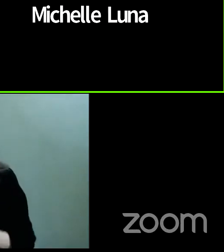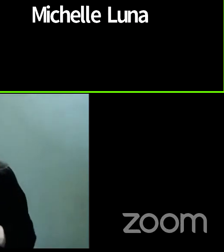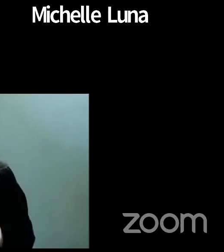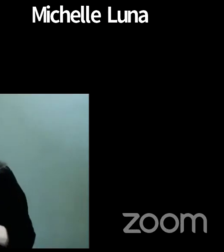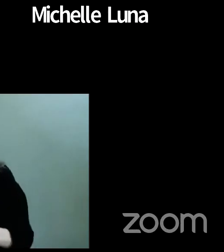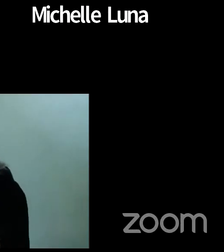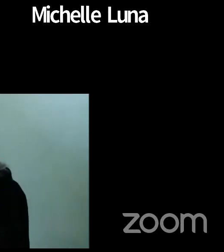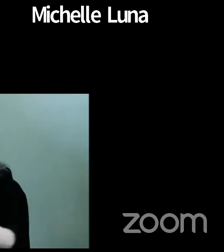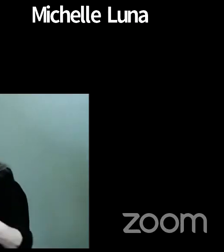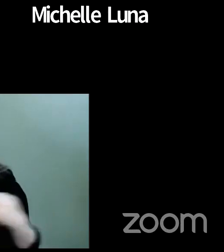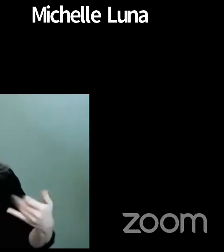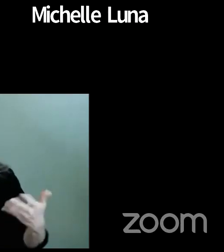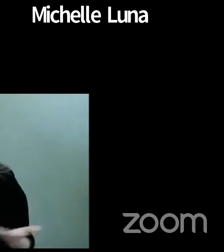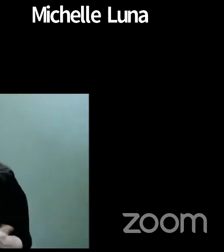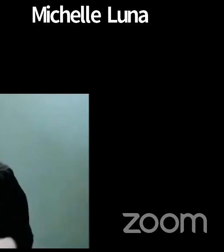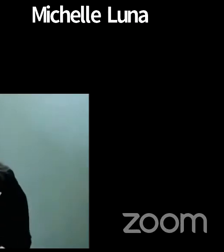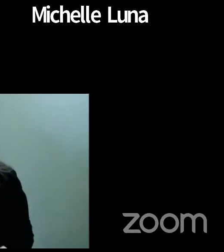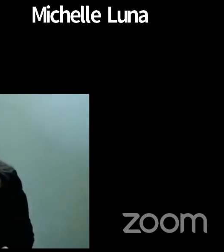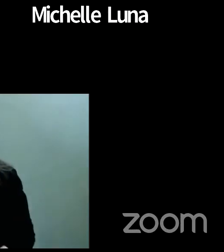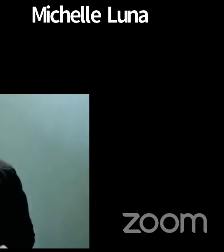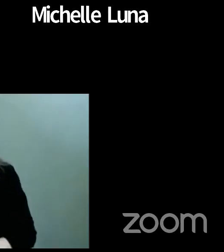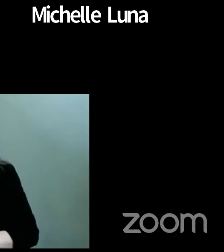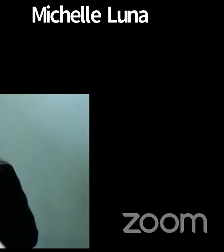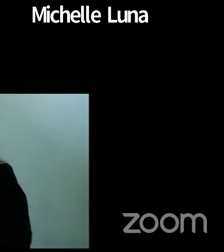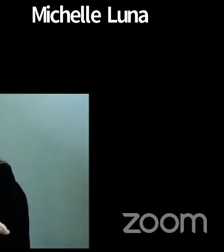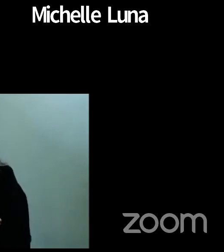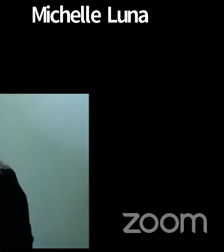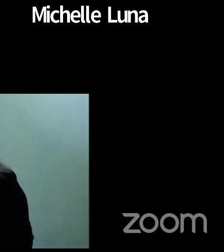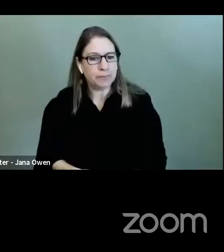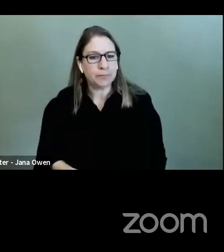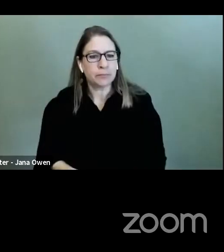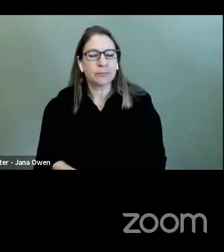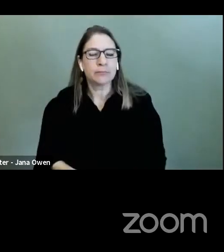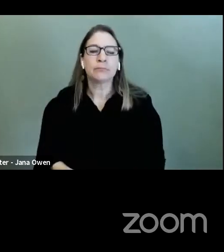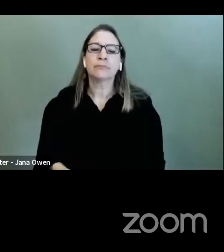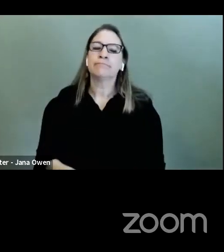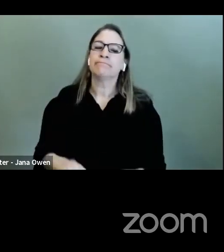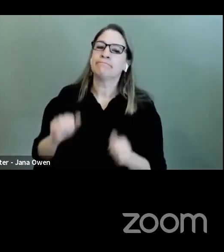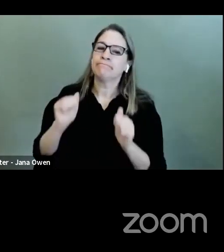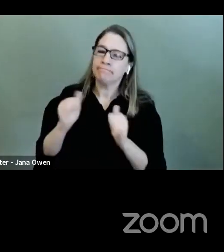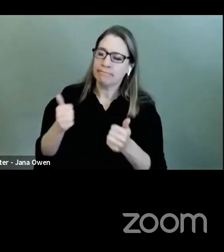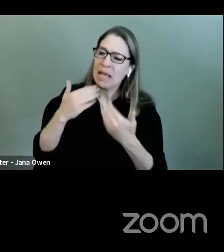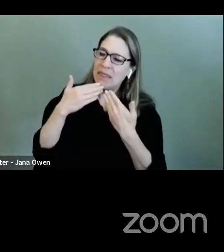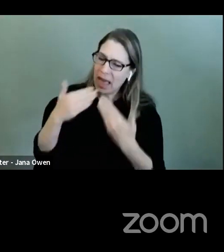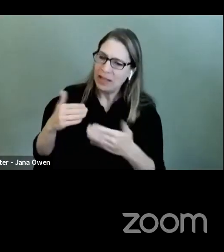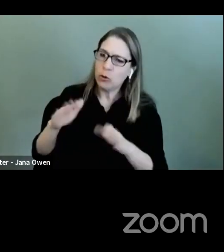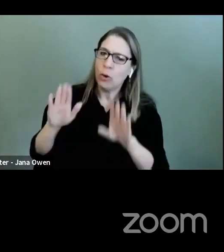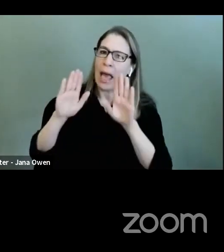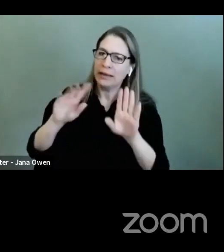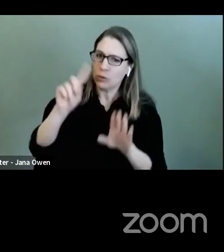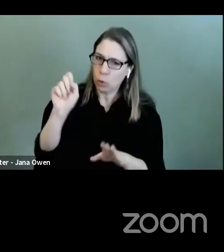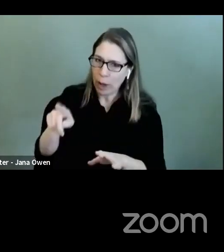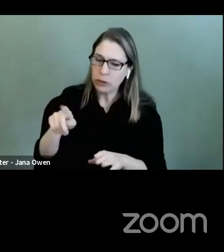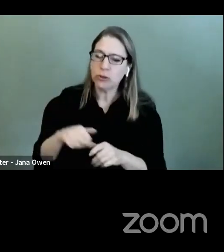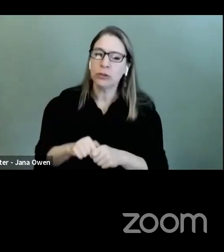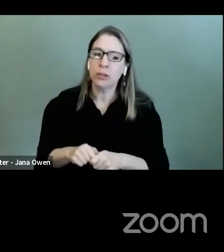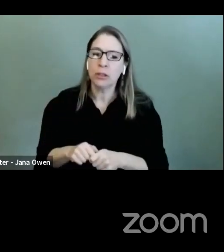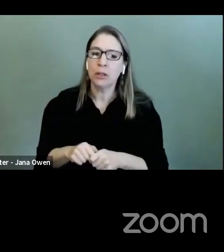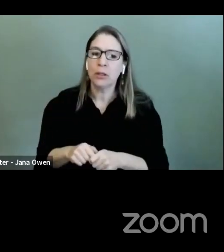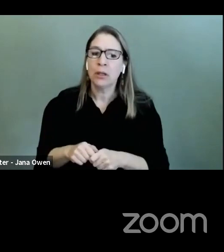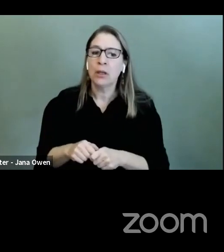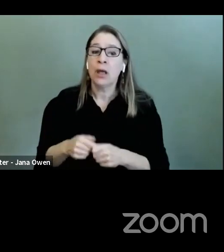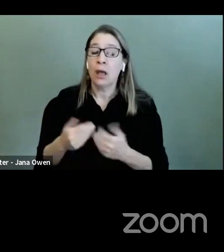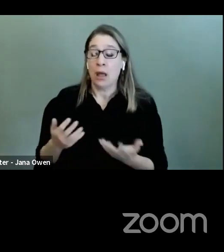Great. Well, that's an excellent question, and I want to thank you for it. Again, as I mentioned, it was my